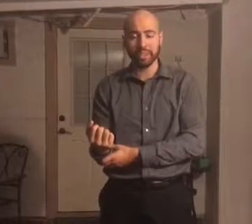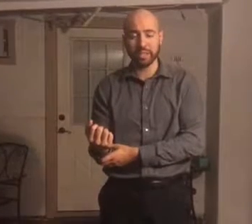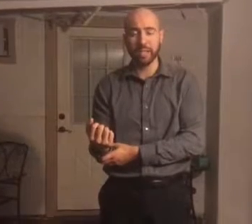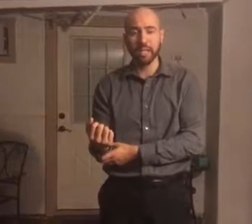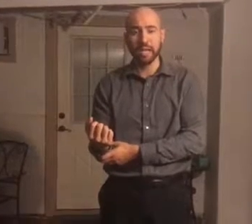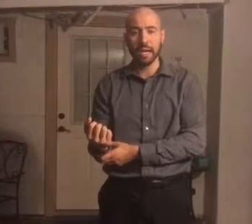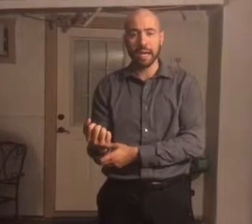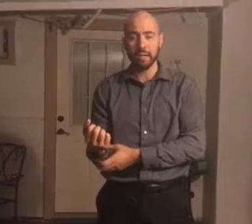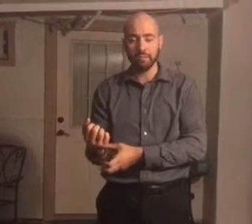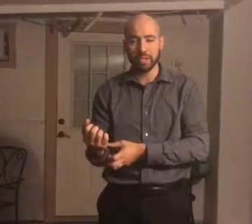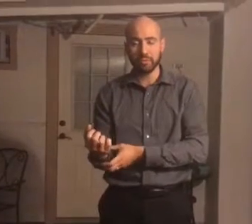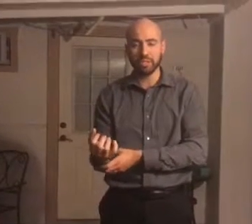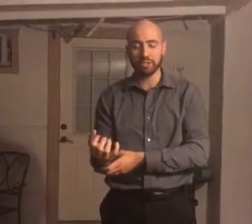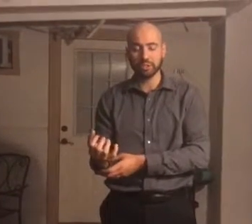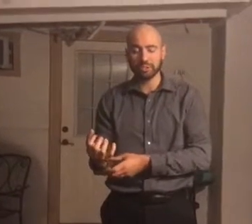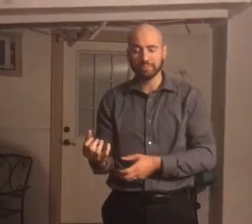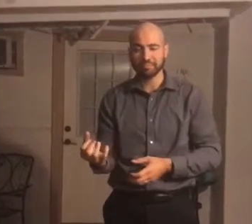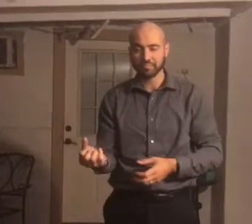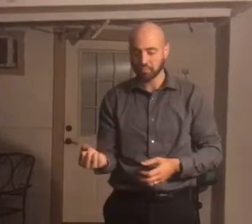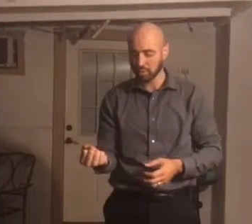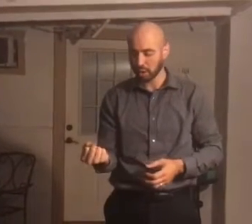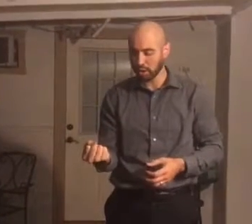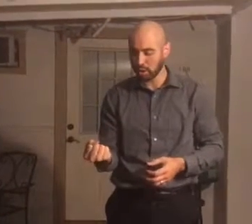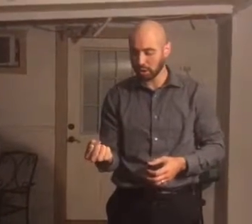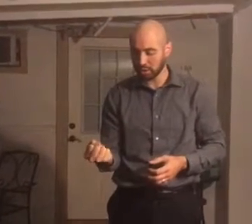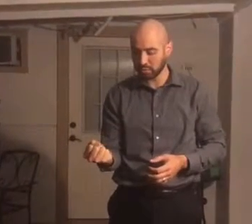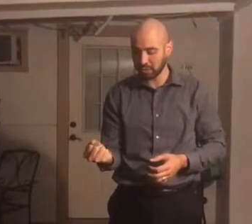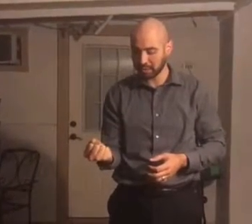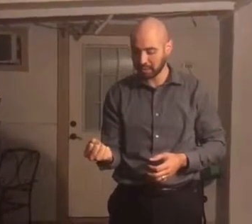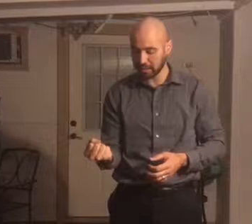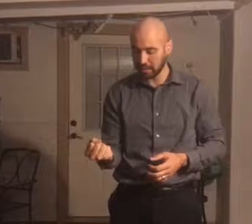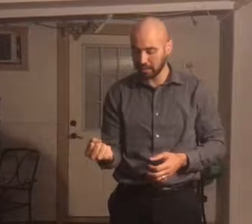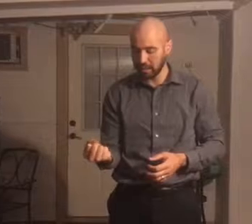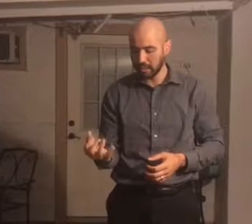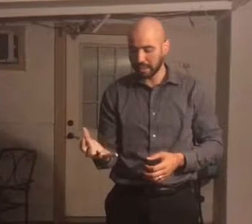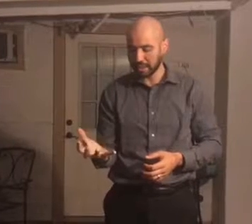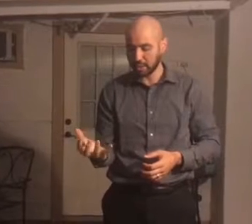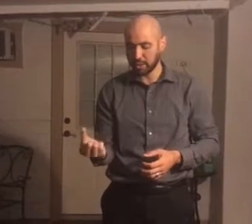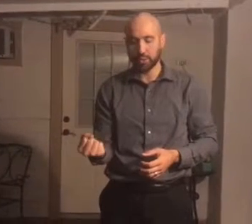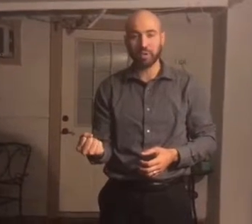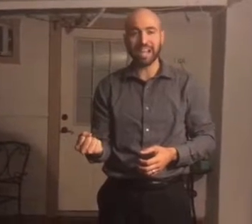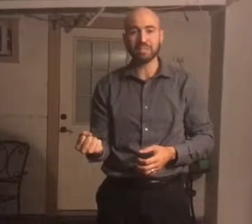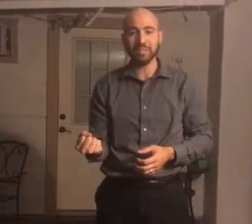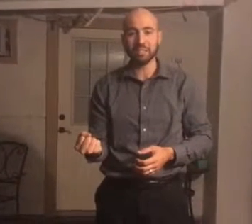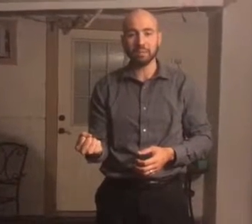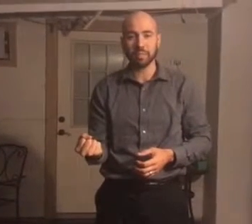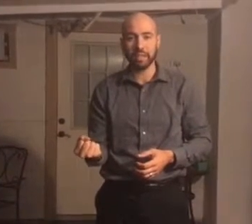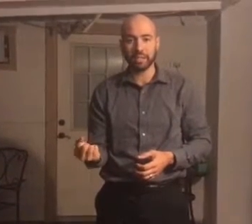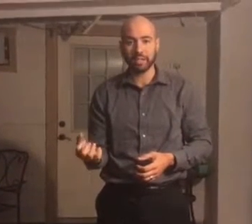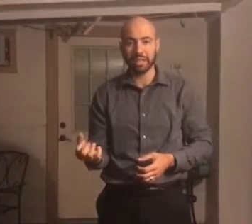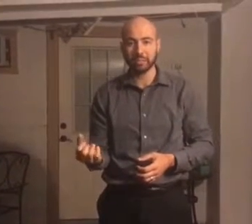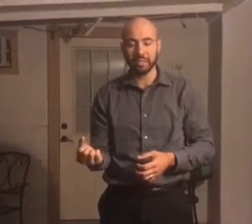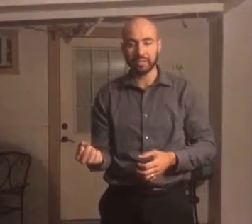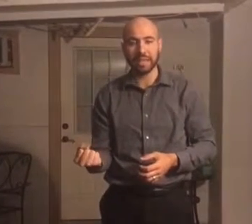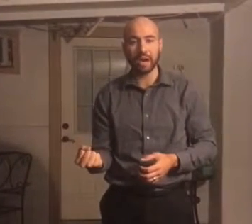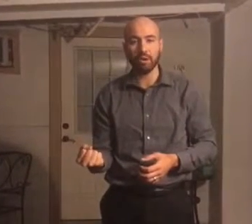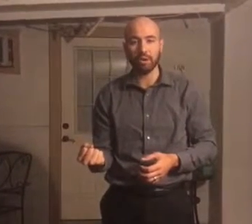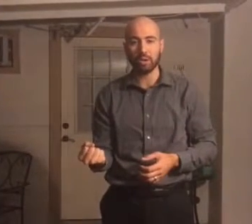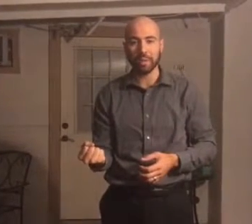your muscles. You want to just press it like you're grasping something like you're grasping the towel or a